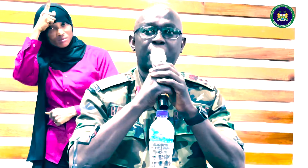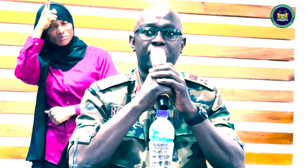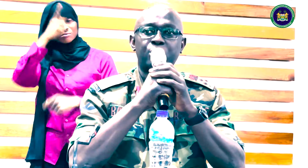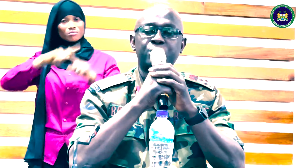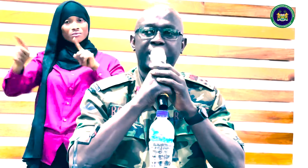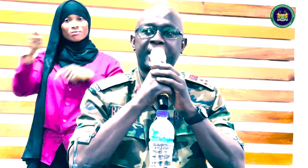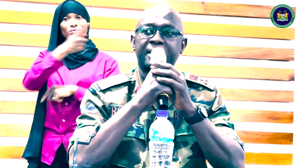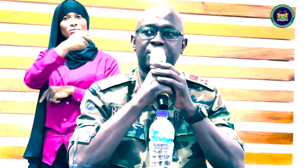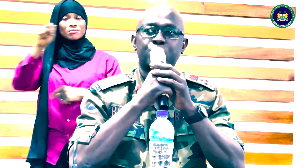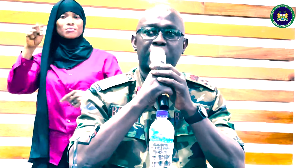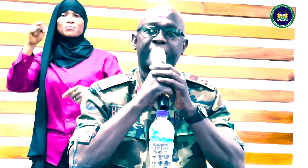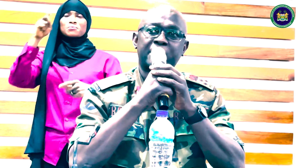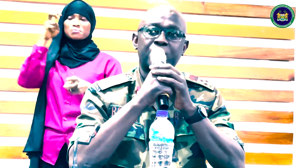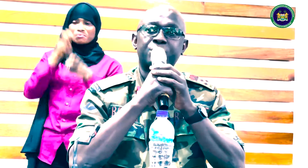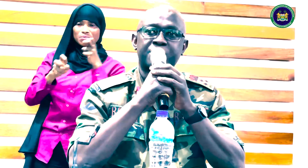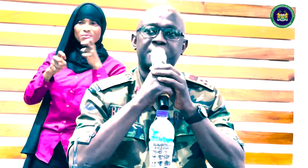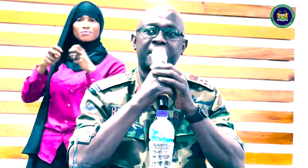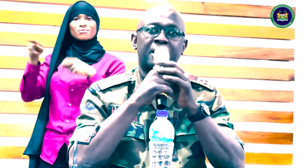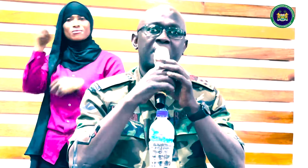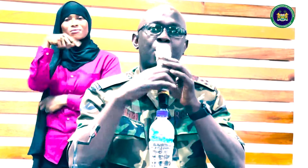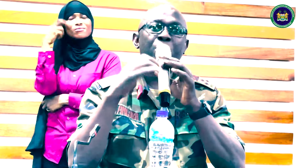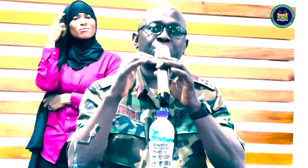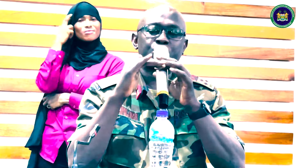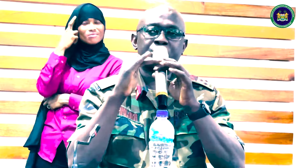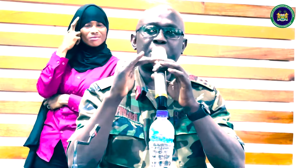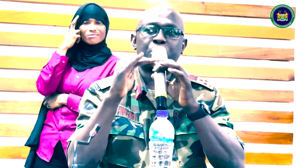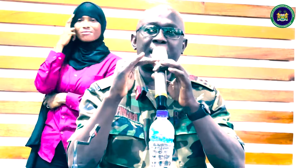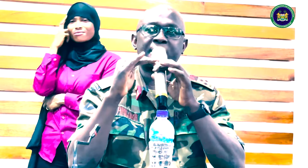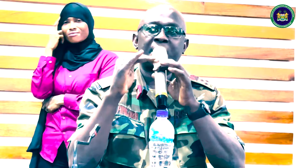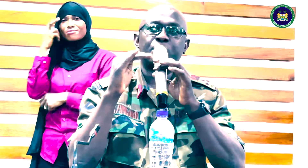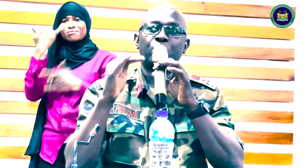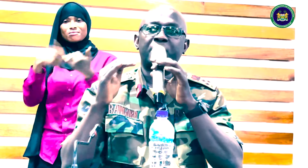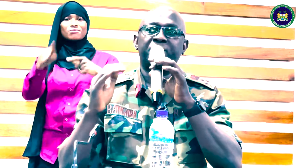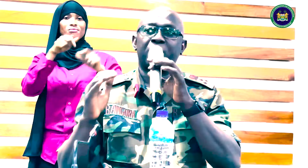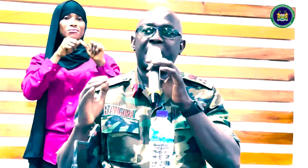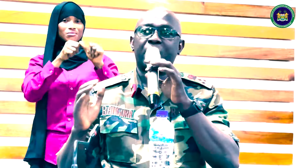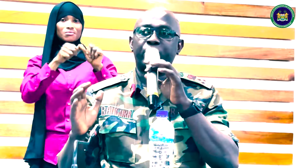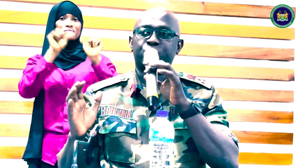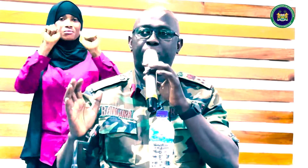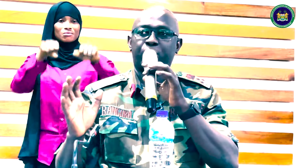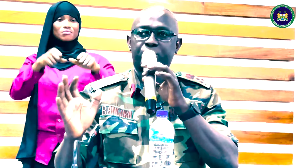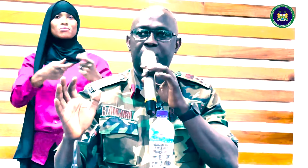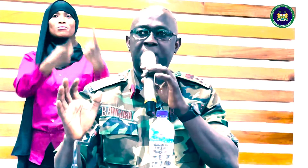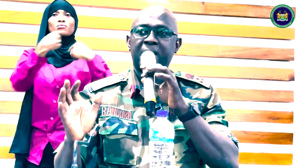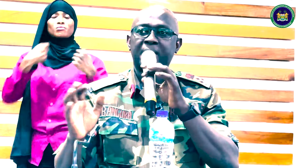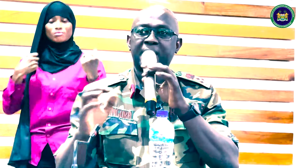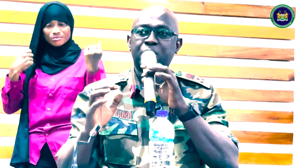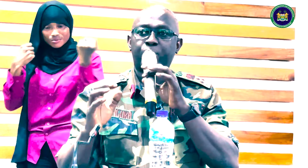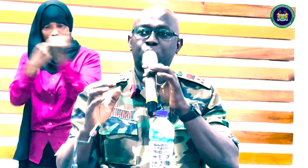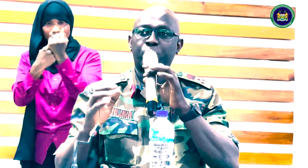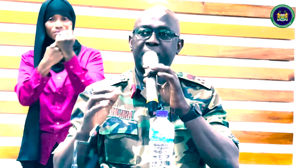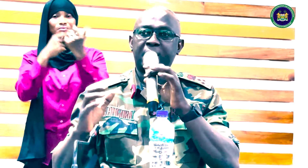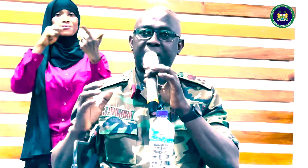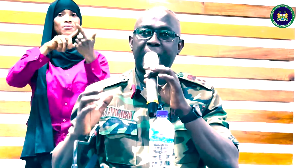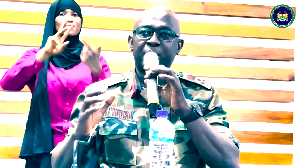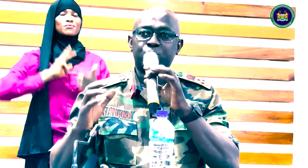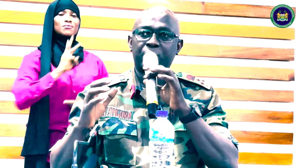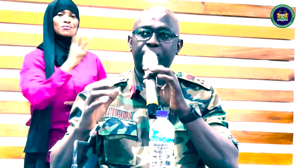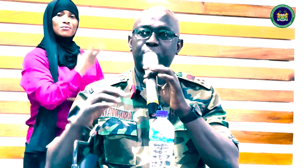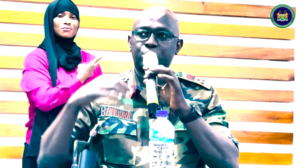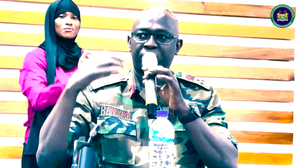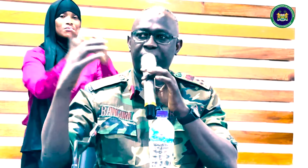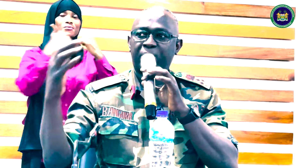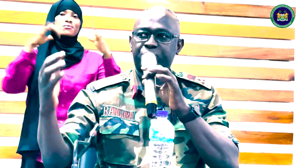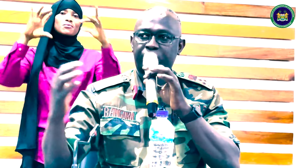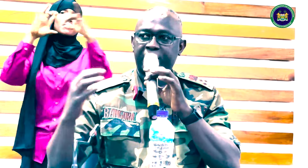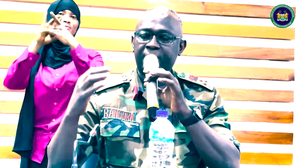But the, the conclusion of whether they get this treatment and they also say, we are so stable that the only need for can do is support. And that support could be come and